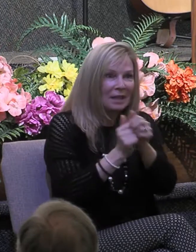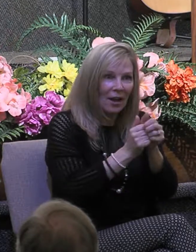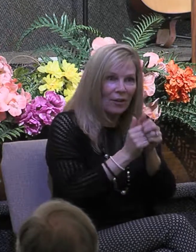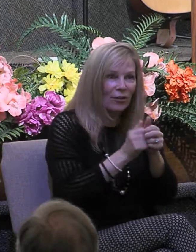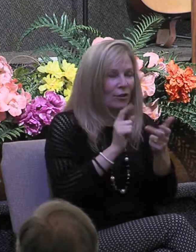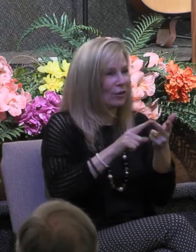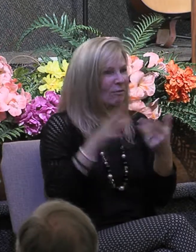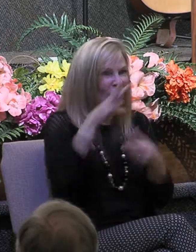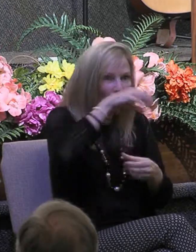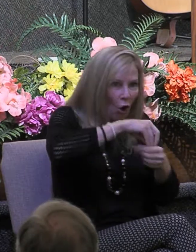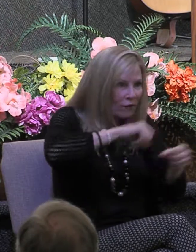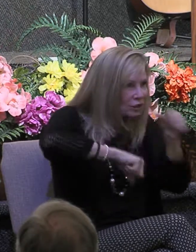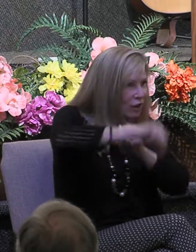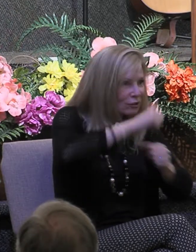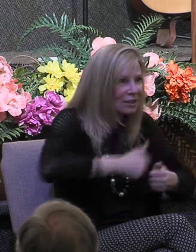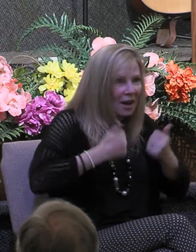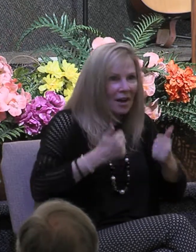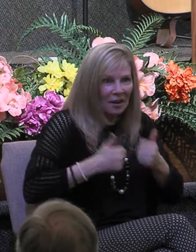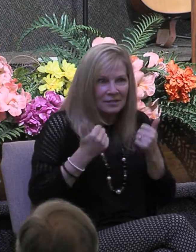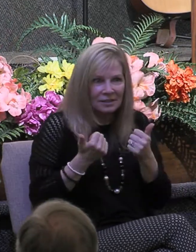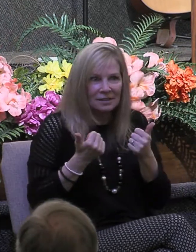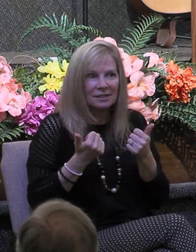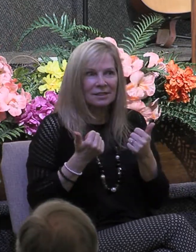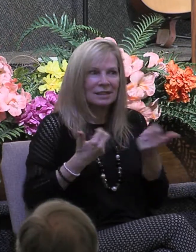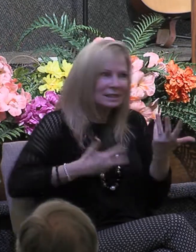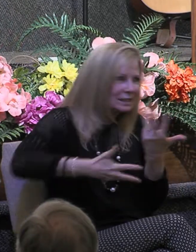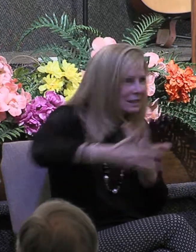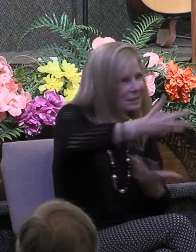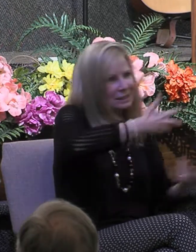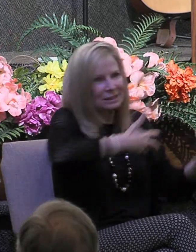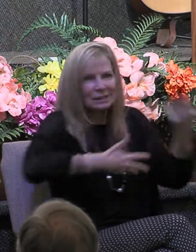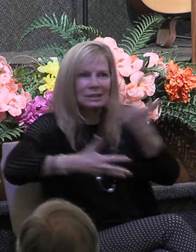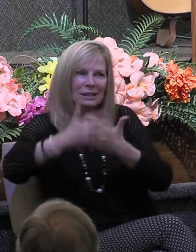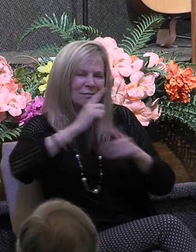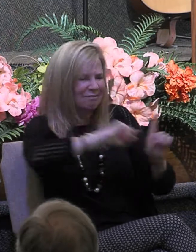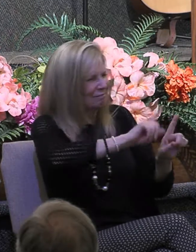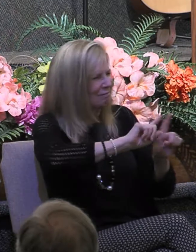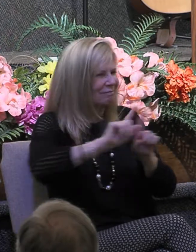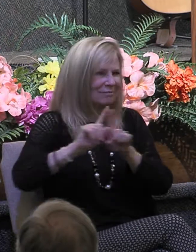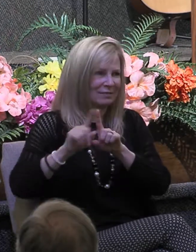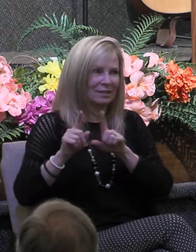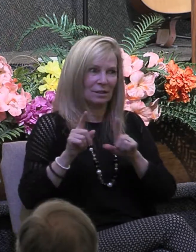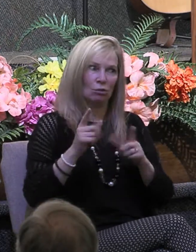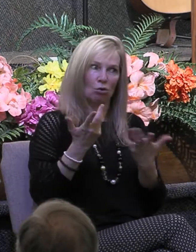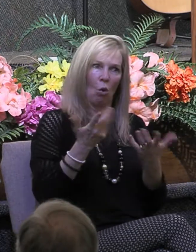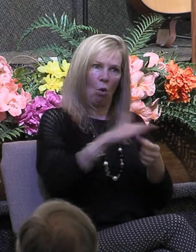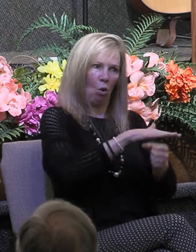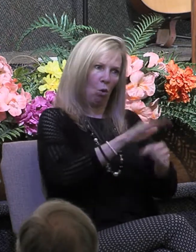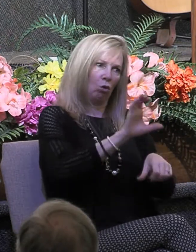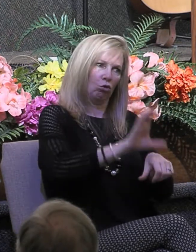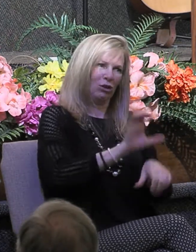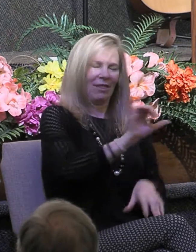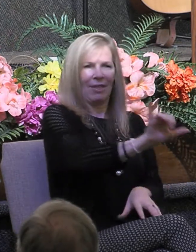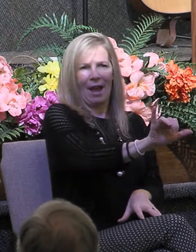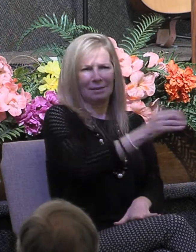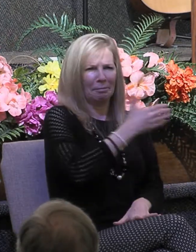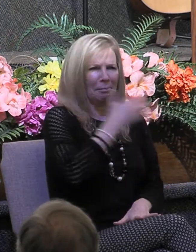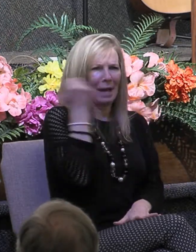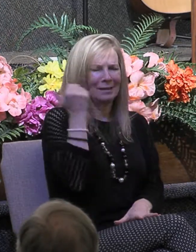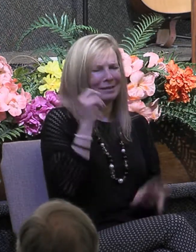one another's lives, and interact at all kinds of levels. And therefore, the local church, then, is the greatest laboratory and the greatest